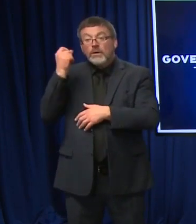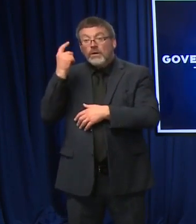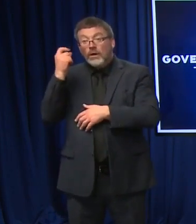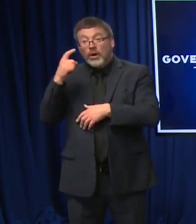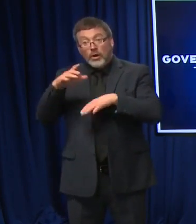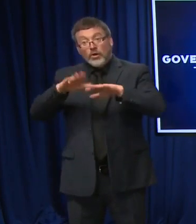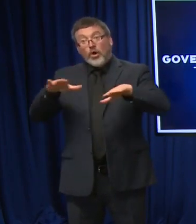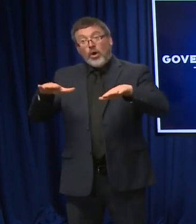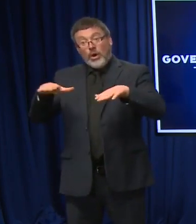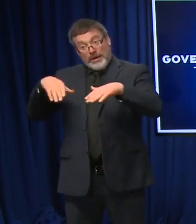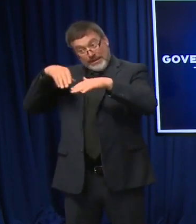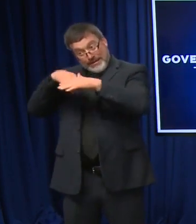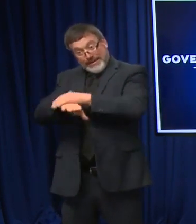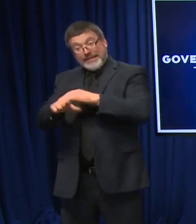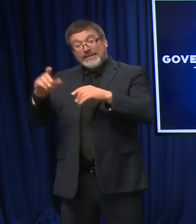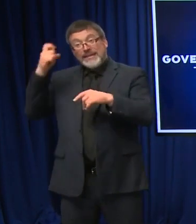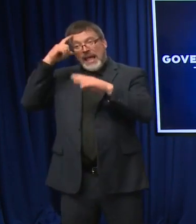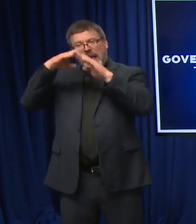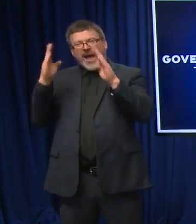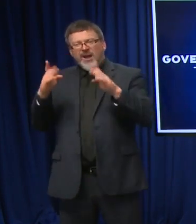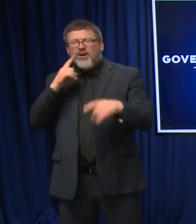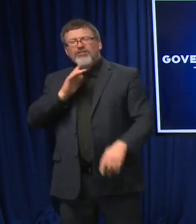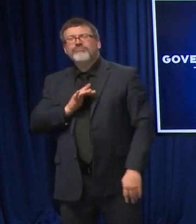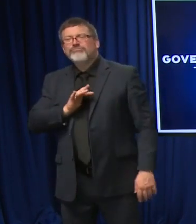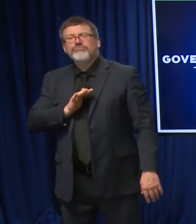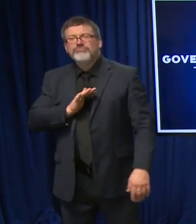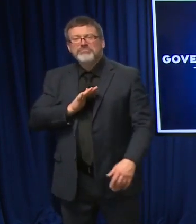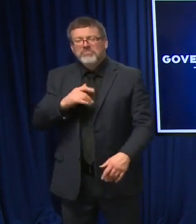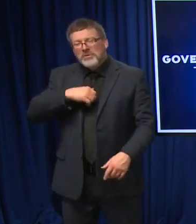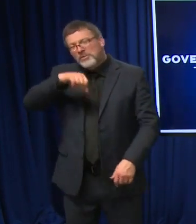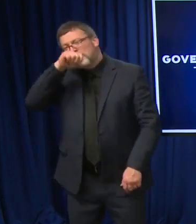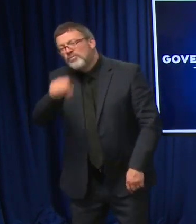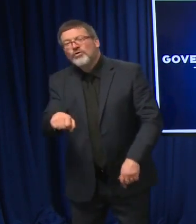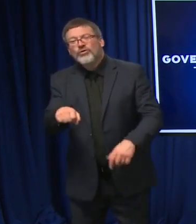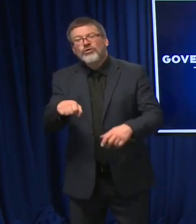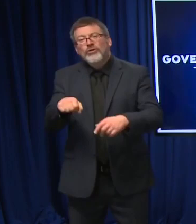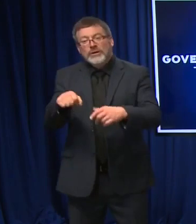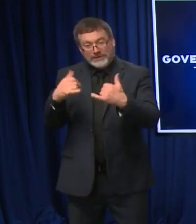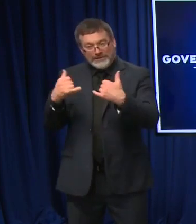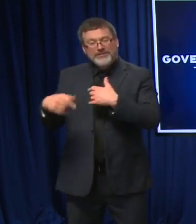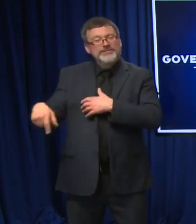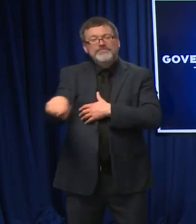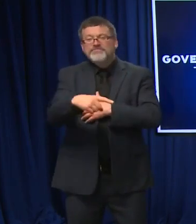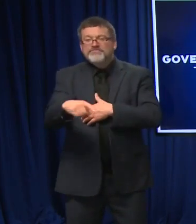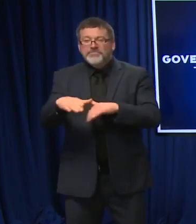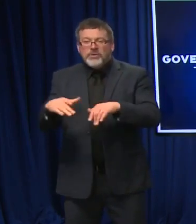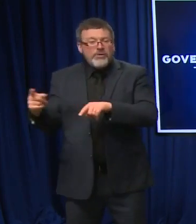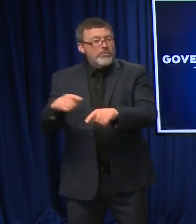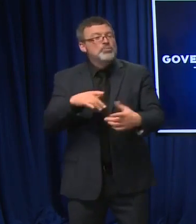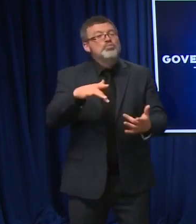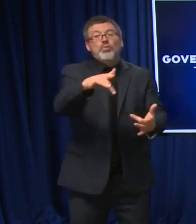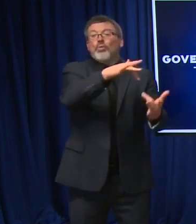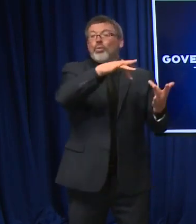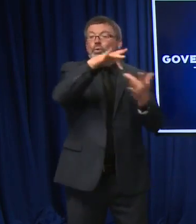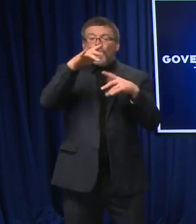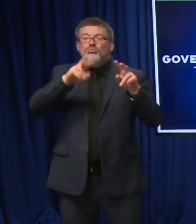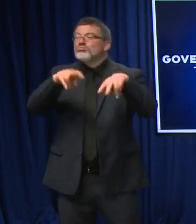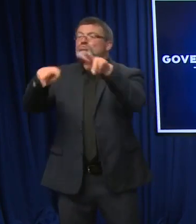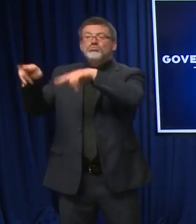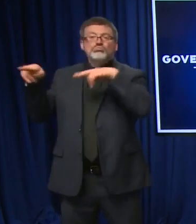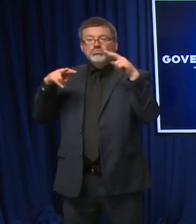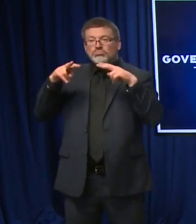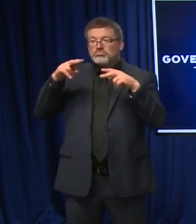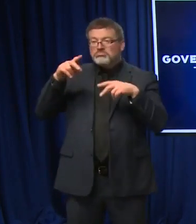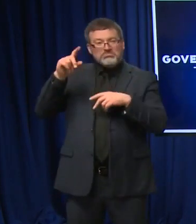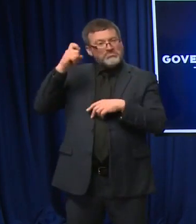wonderful. I love the fact that kids and tours are back at the state house. It was great. And we saw a bunch of them come into the executive council meeting yesterday.